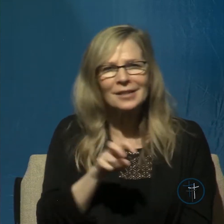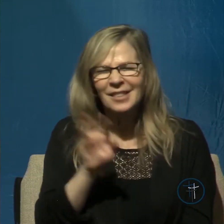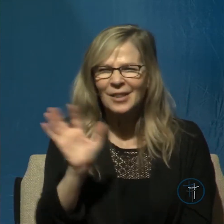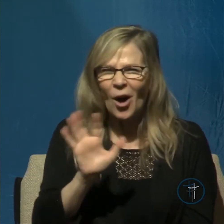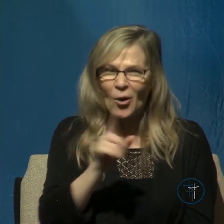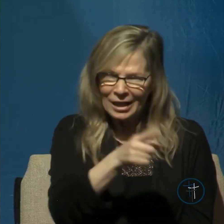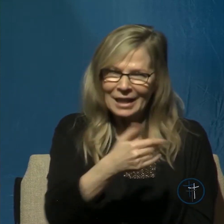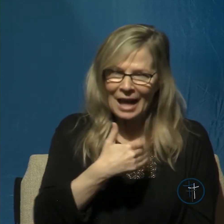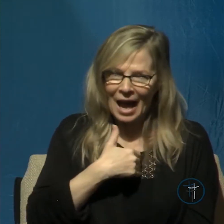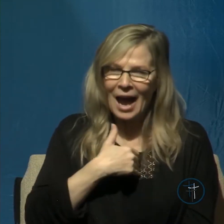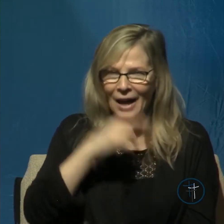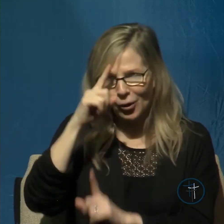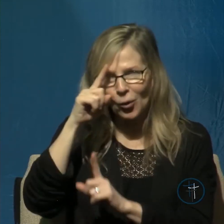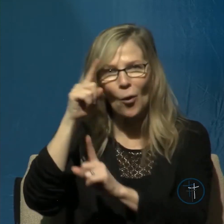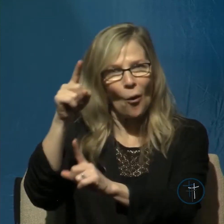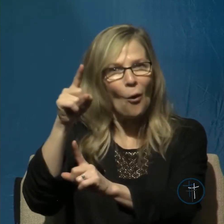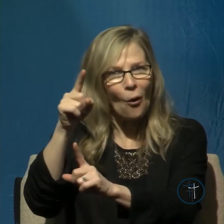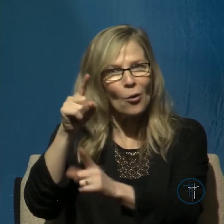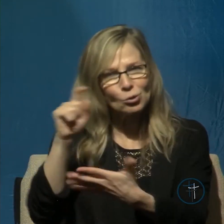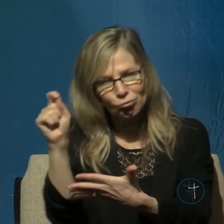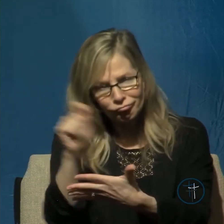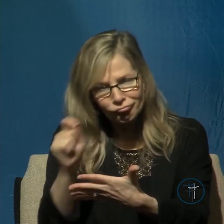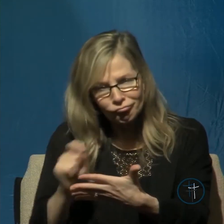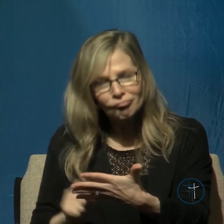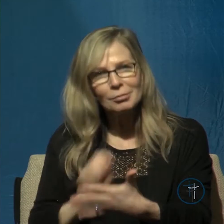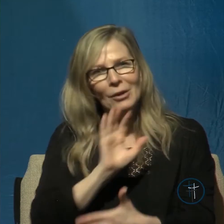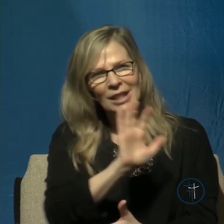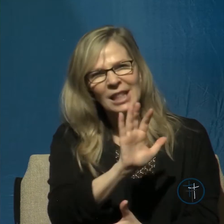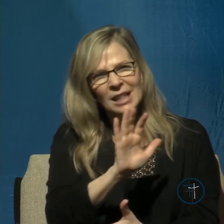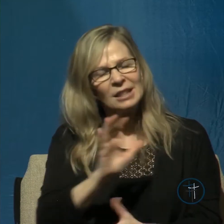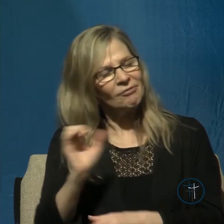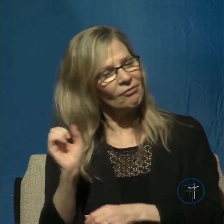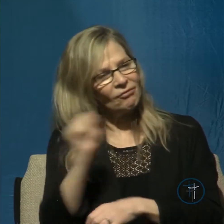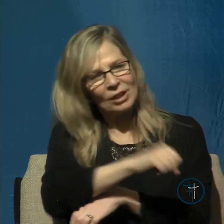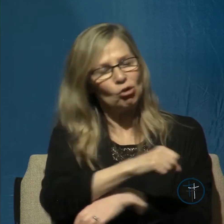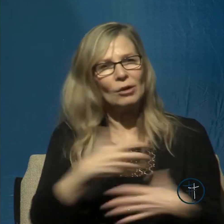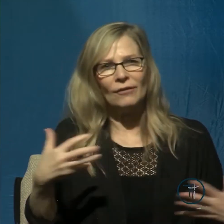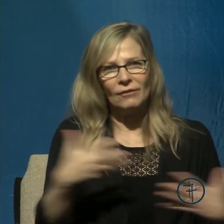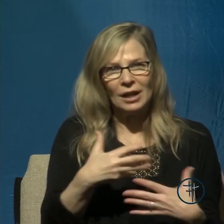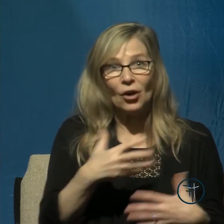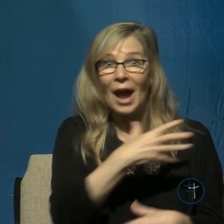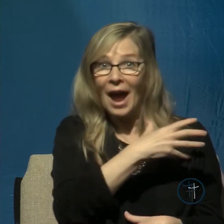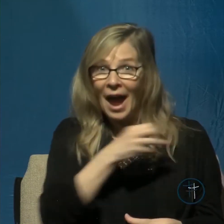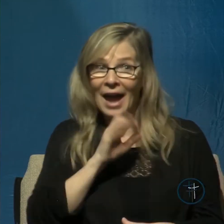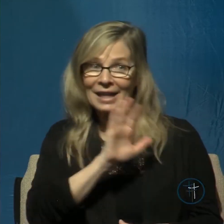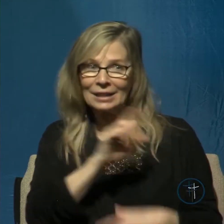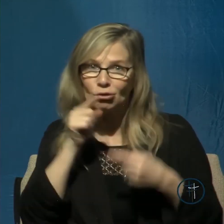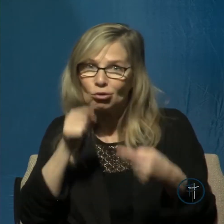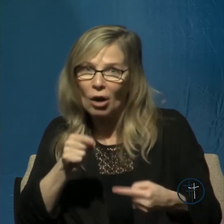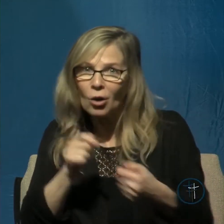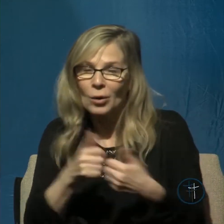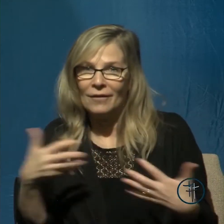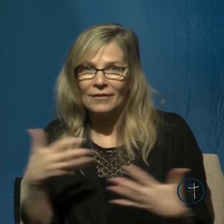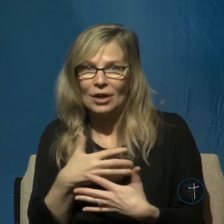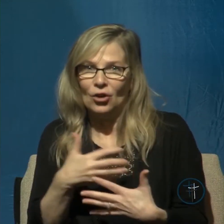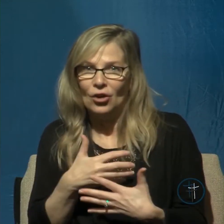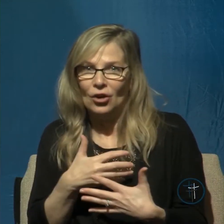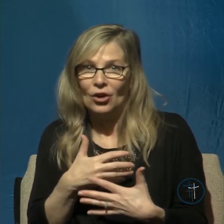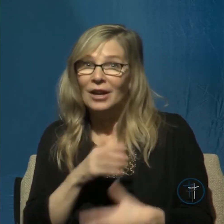definite goal in telling us about his victory over fear and his struggle with fear. And his purpose was to teach us,